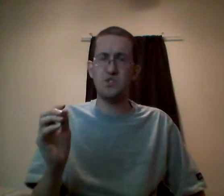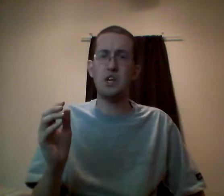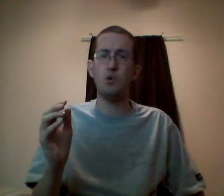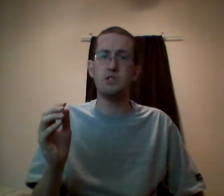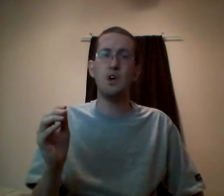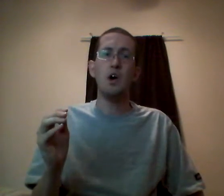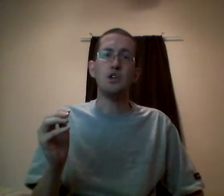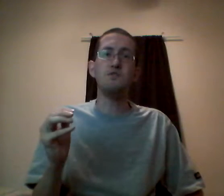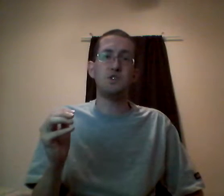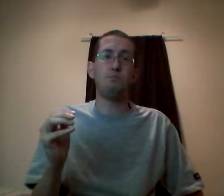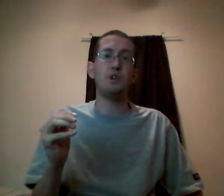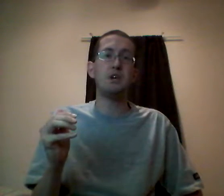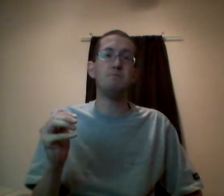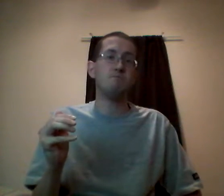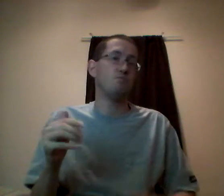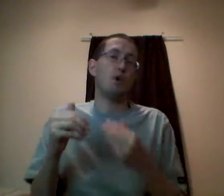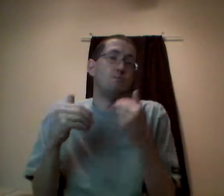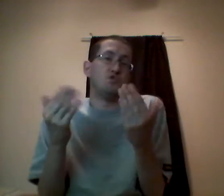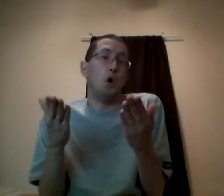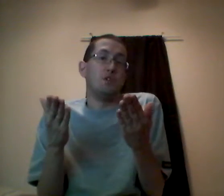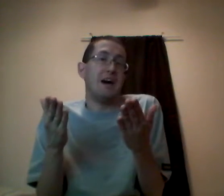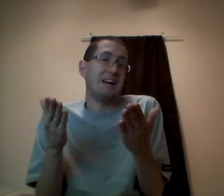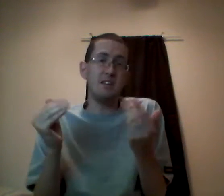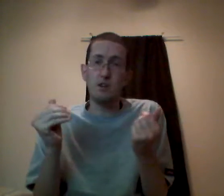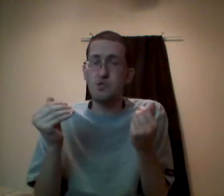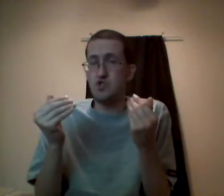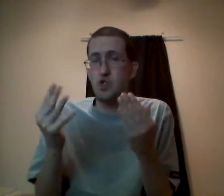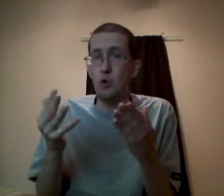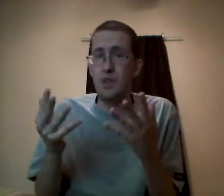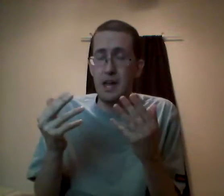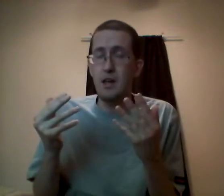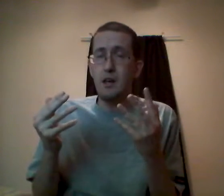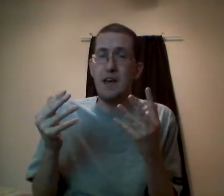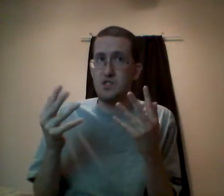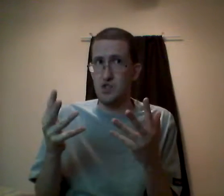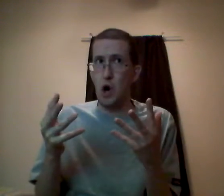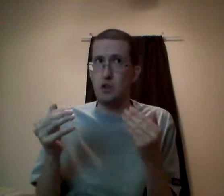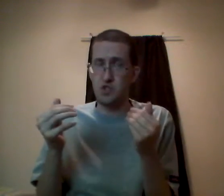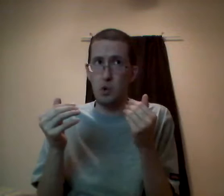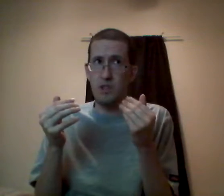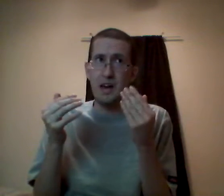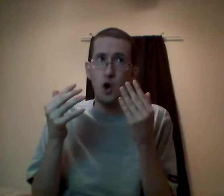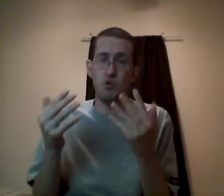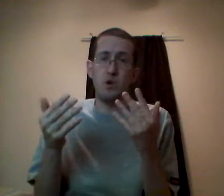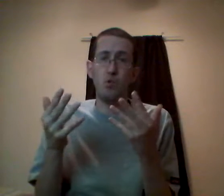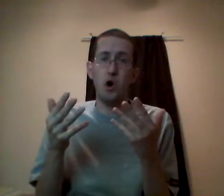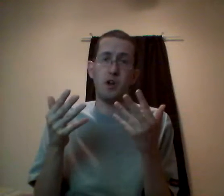sequence you've simply, well, stolen that idea. You've stolen that song. You've stolen that written work.